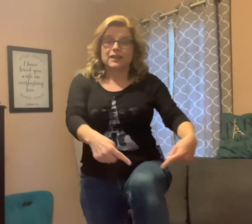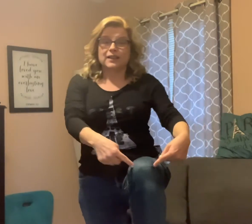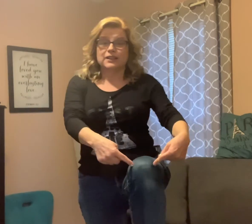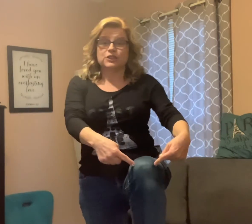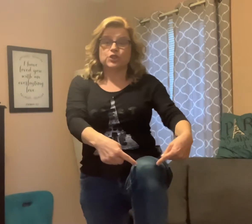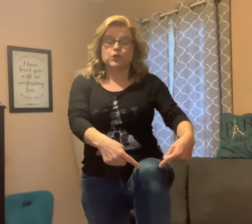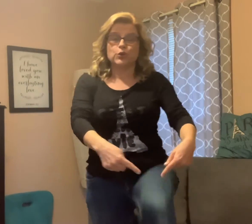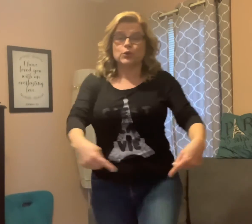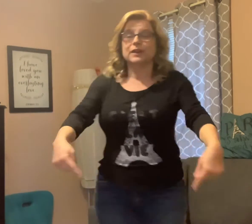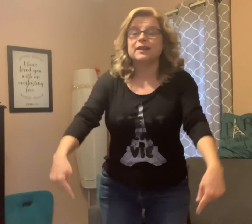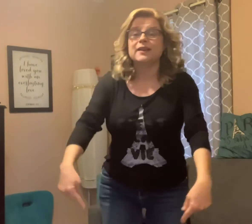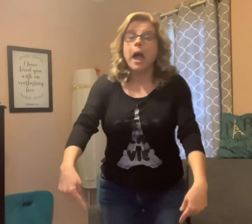genou.